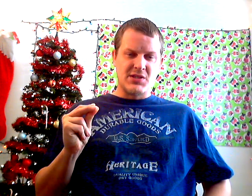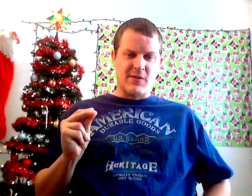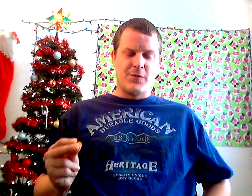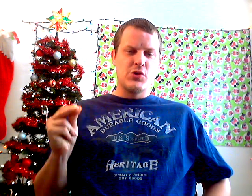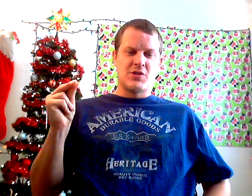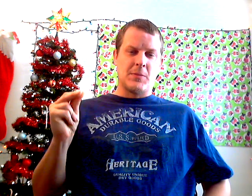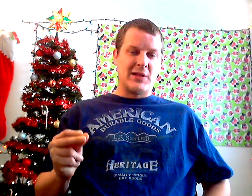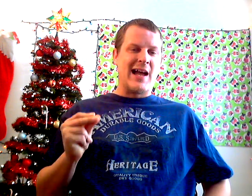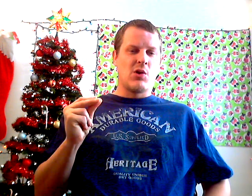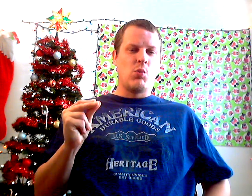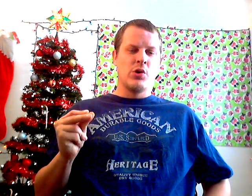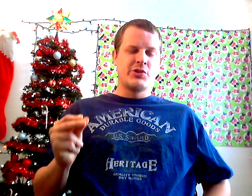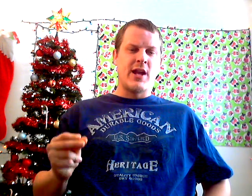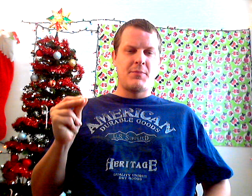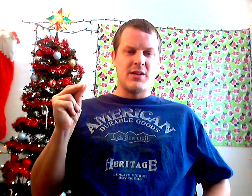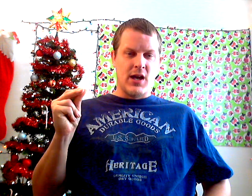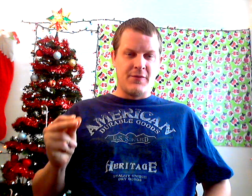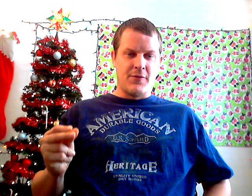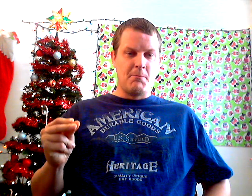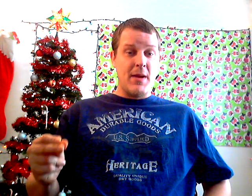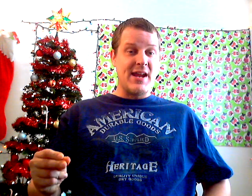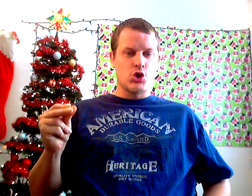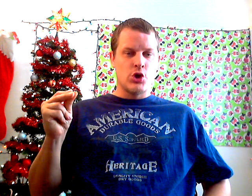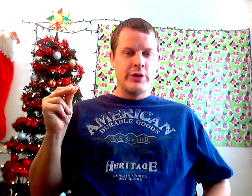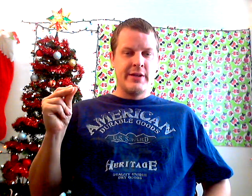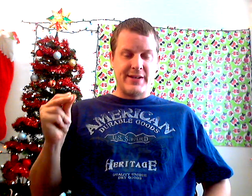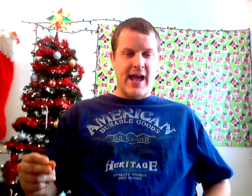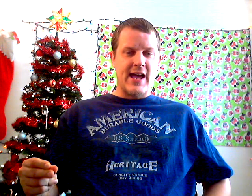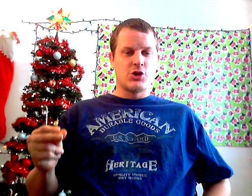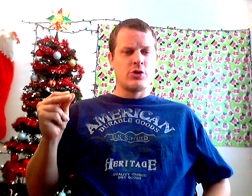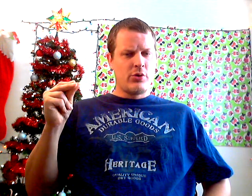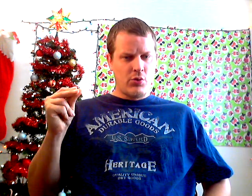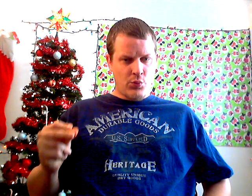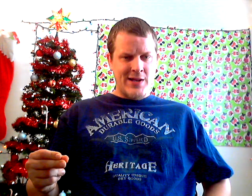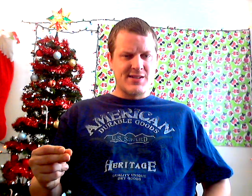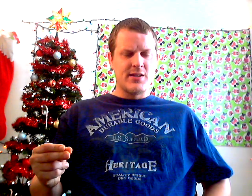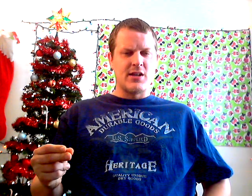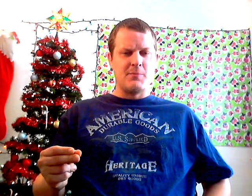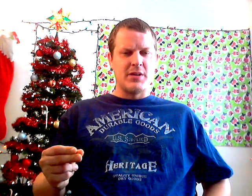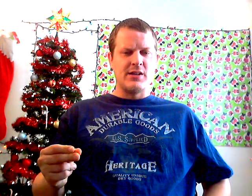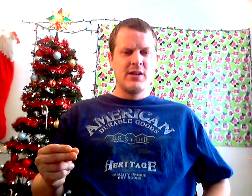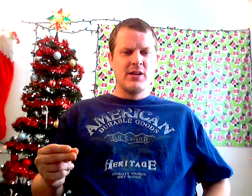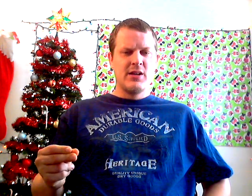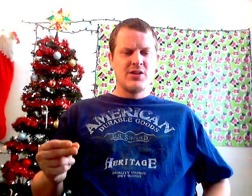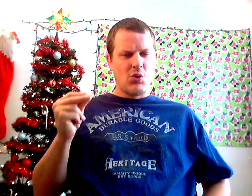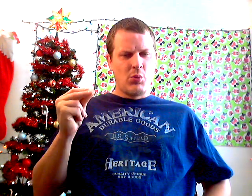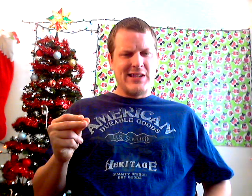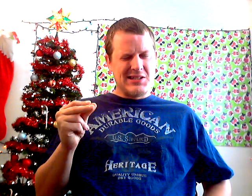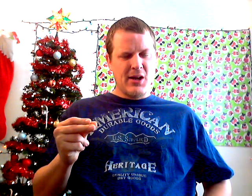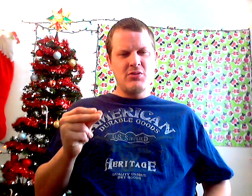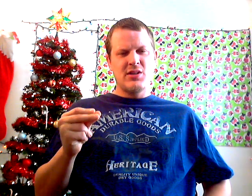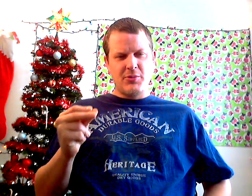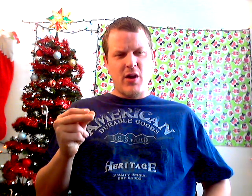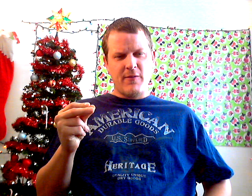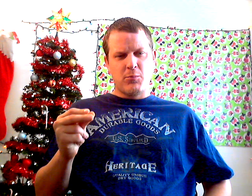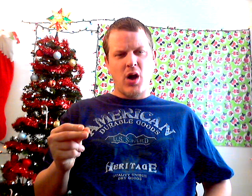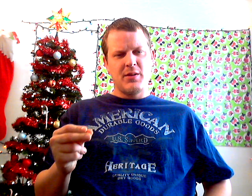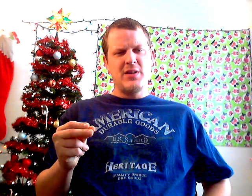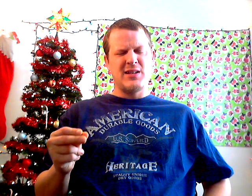was the first black world champion of a major national wrestling company. So when the WWF brought him in